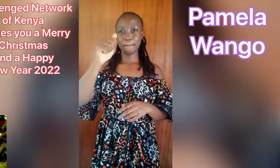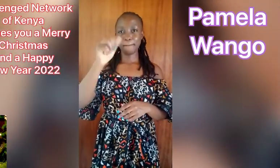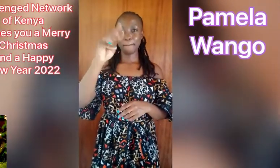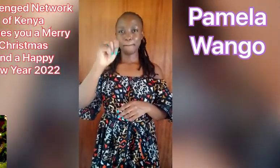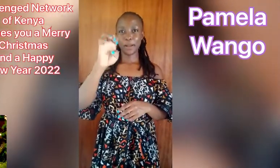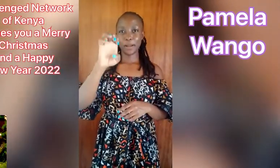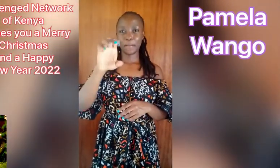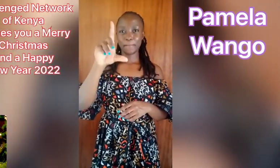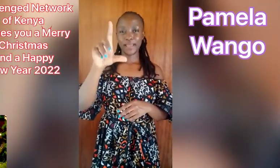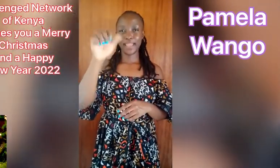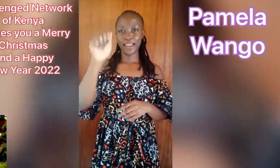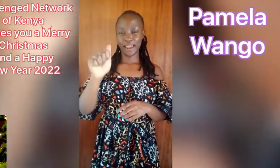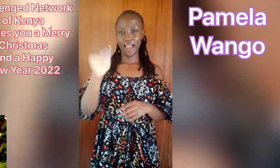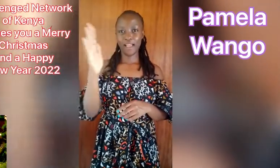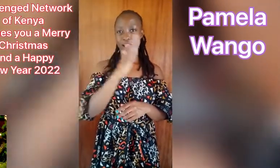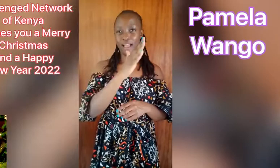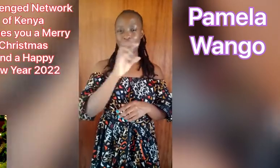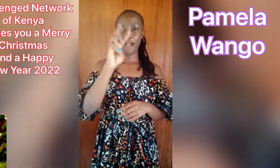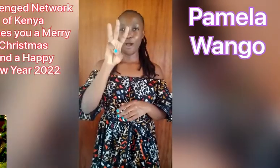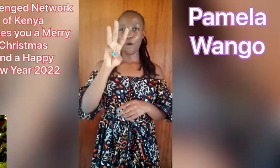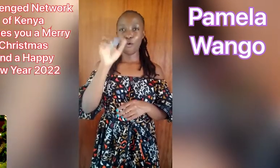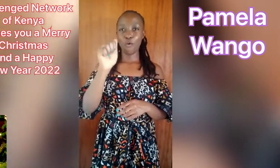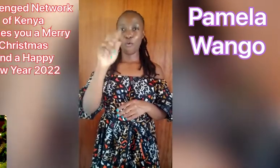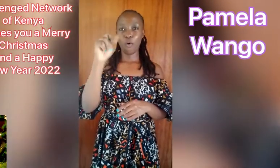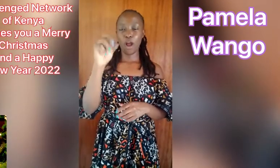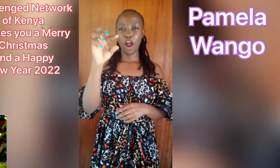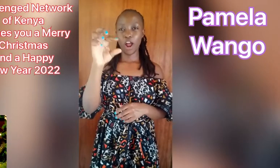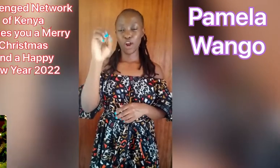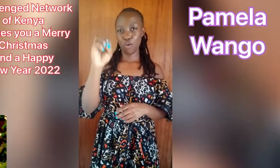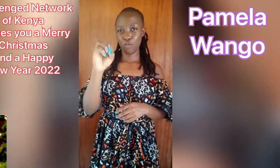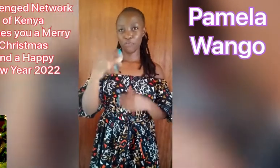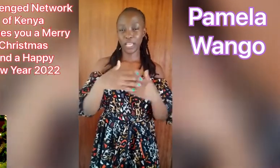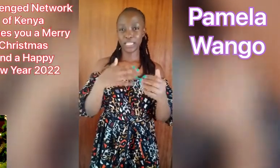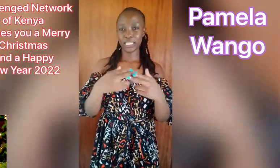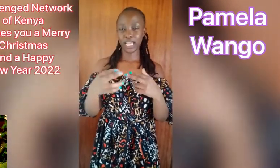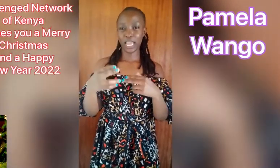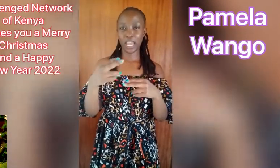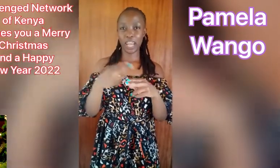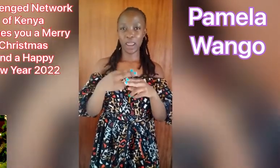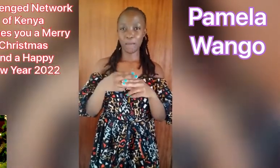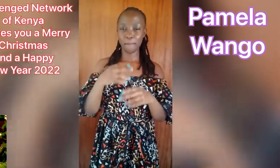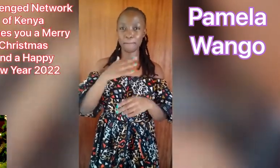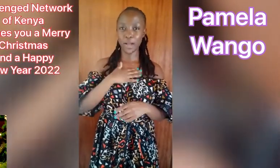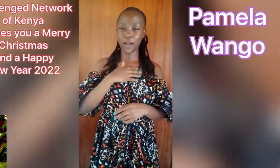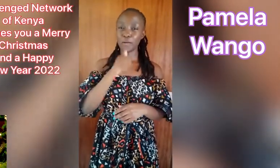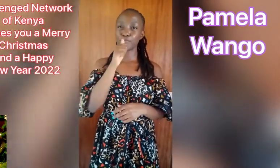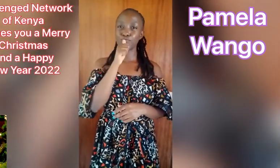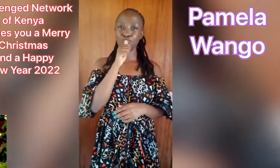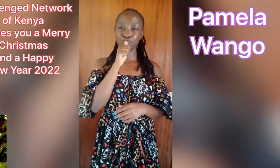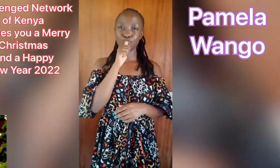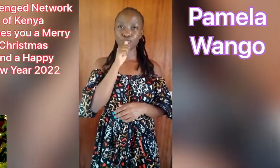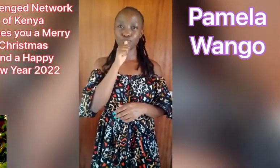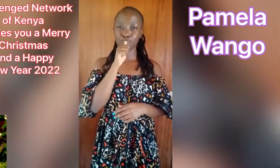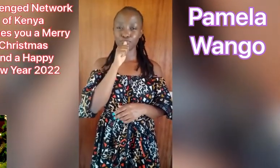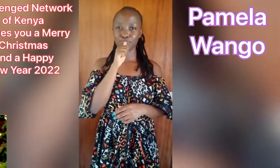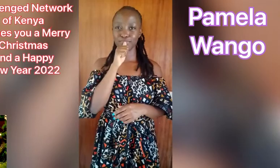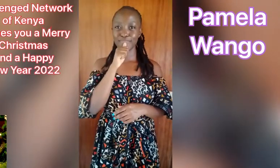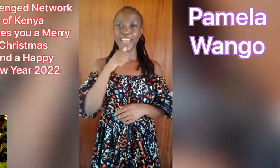My name is Pamela Wango. My sign name is Pamela.